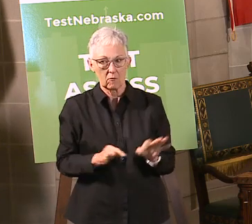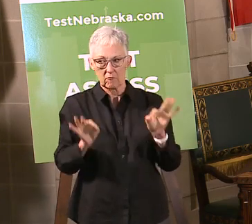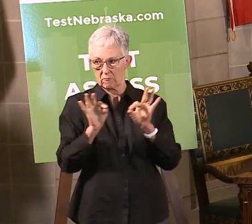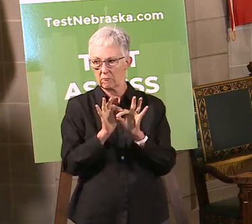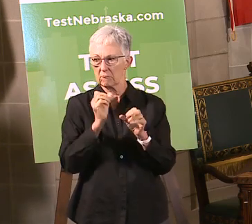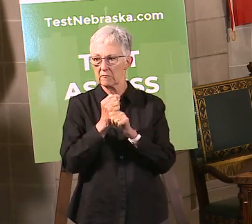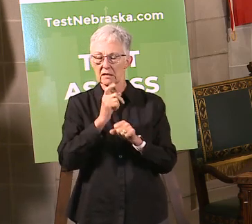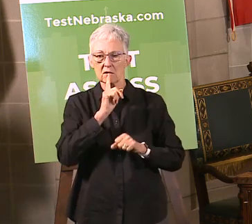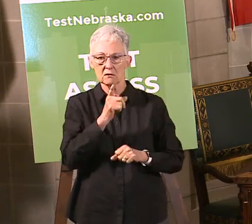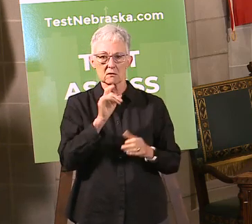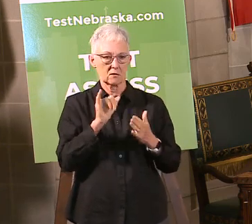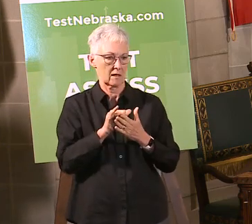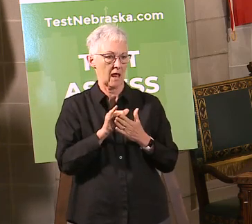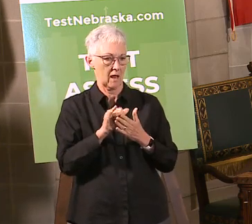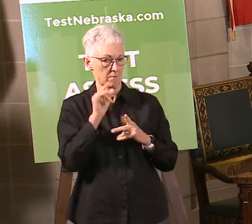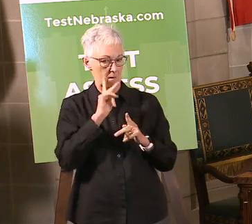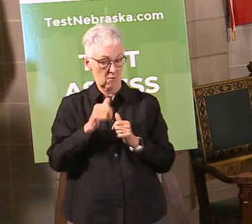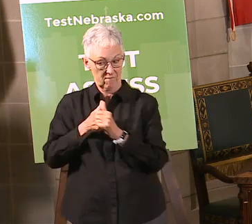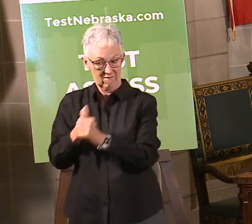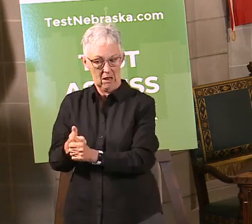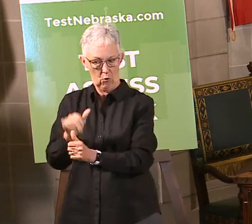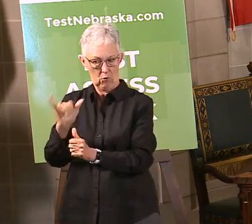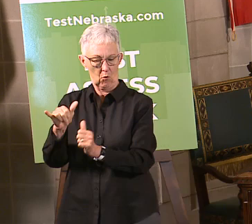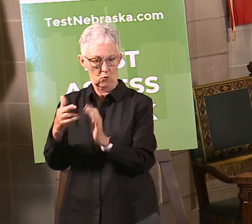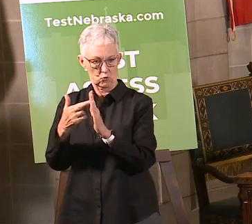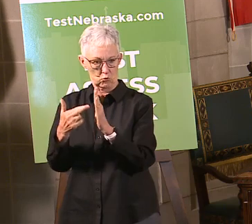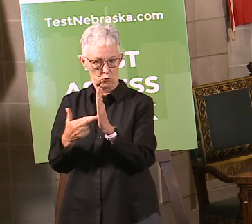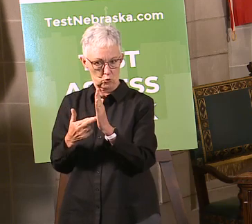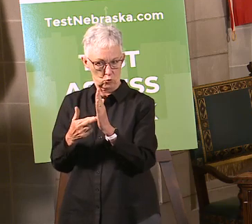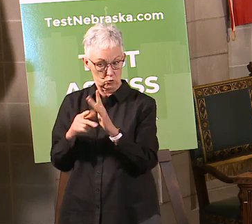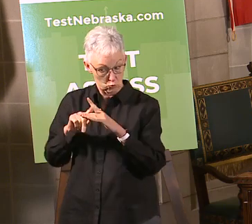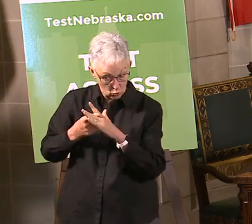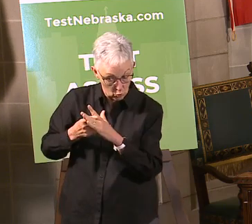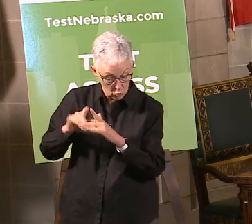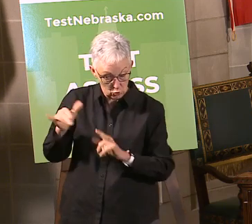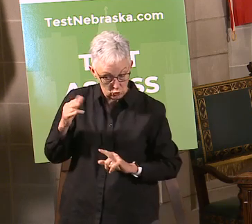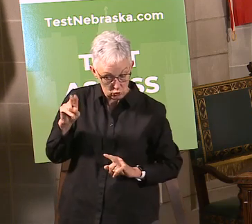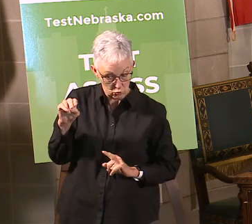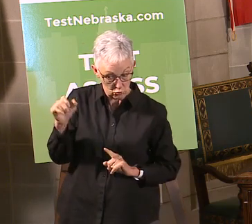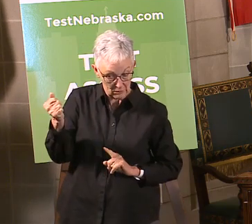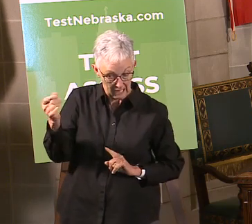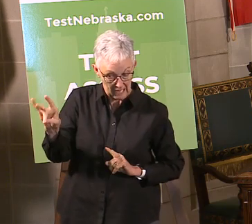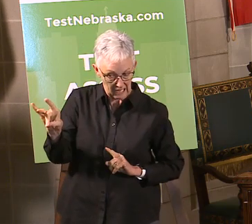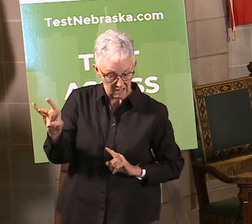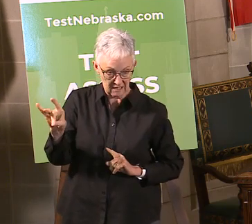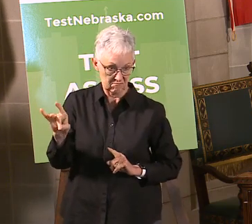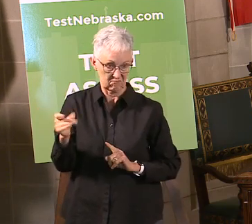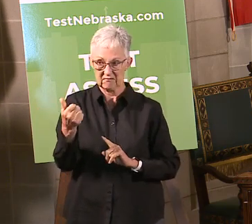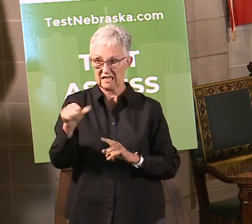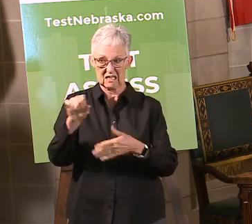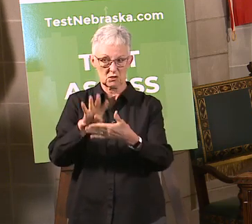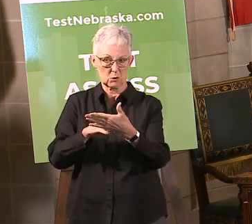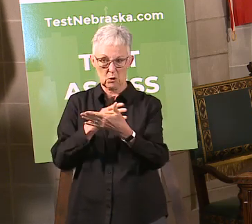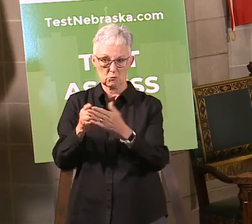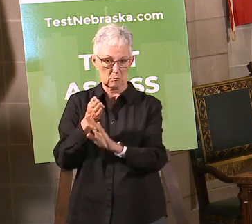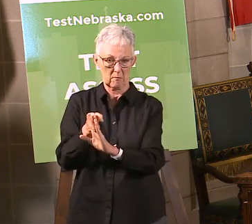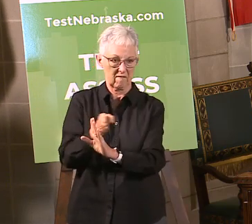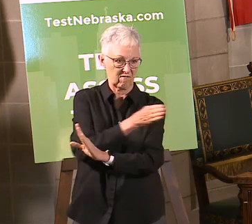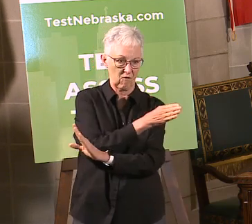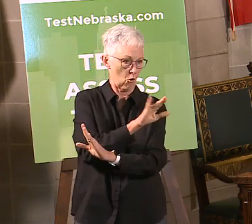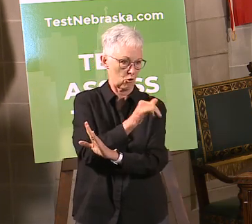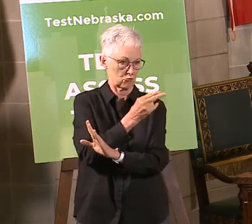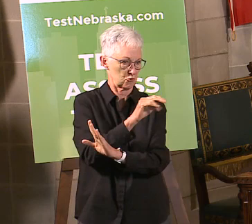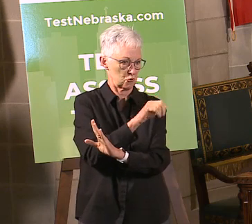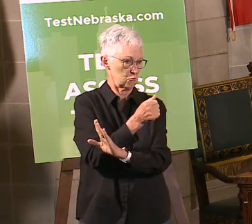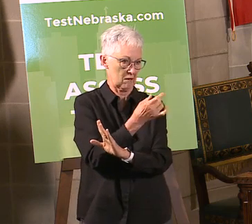with regard to games starting June 18th. And obviously, if you've got something scheduled before June 18th, you're not going to be able to do it from a team game standpoint.